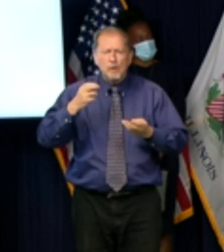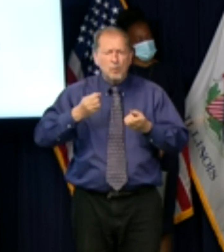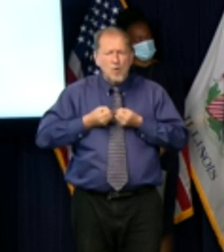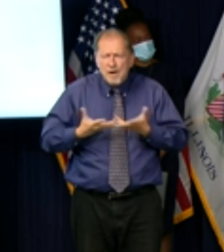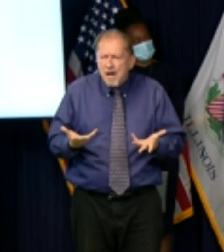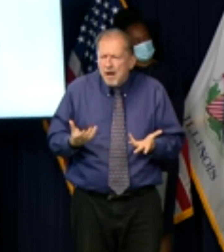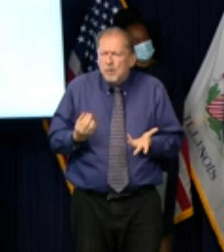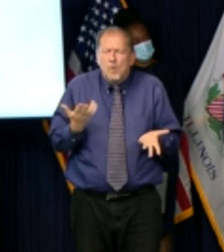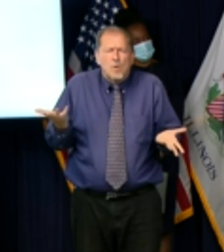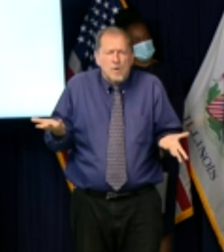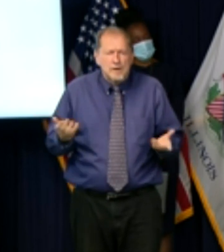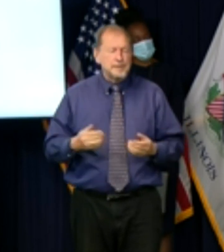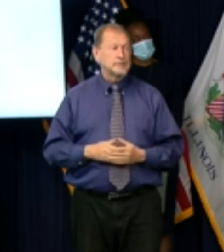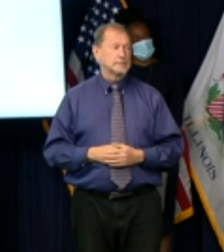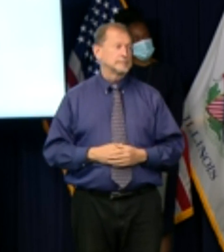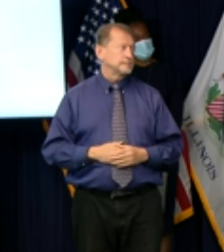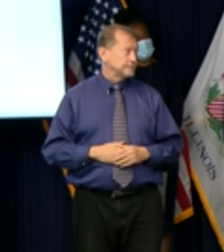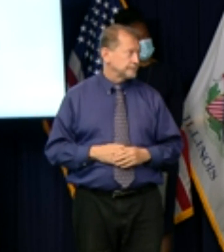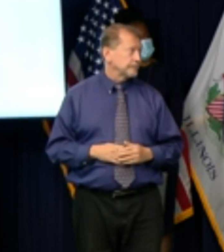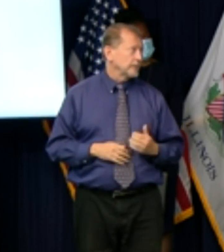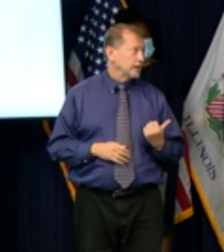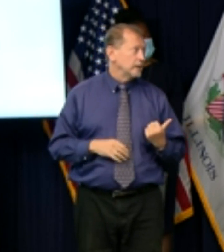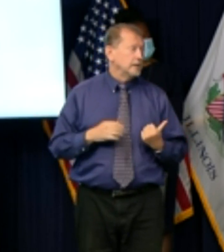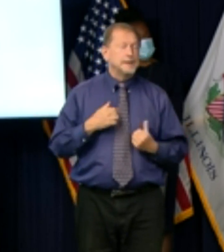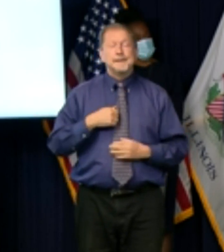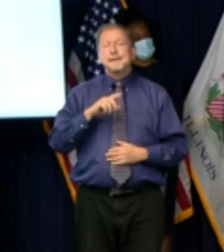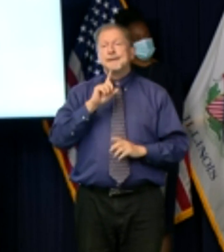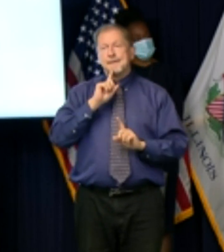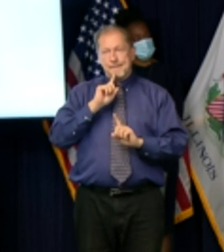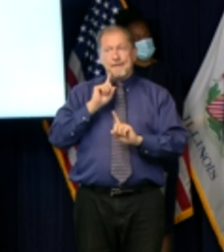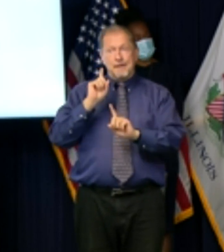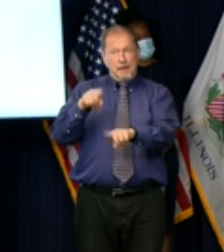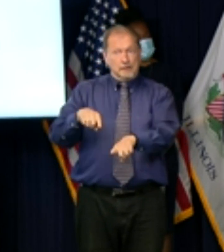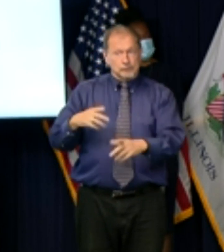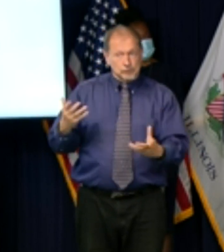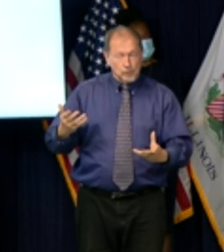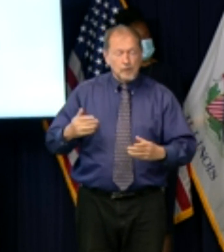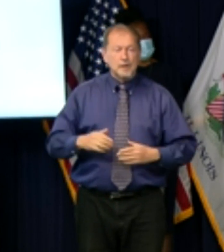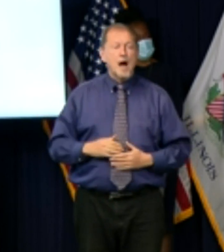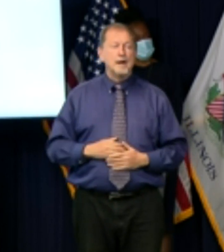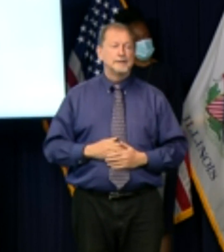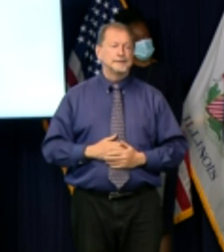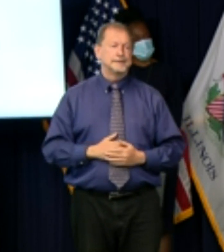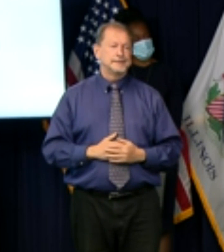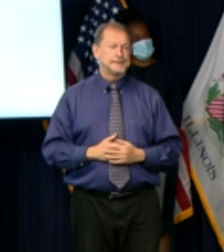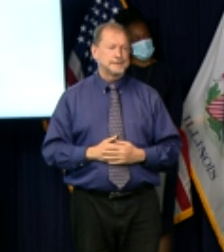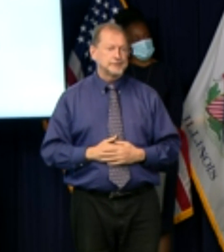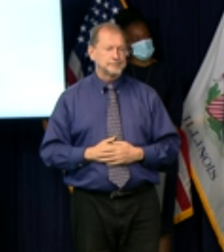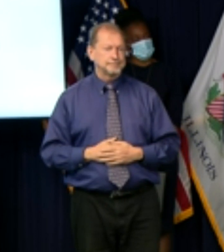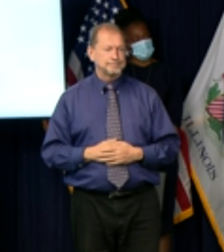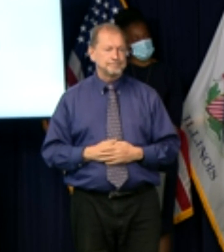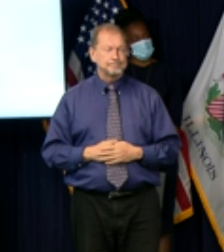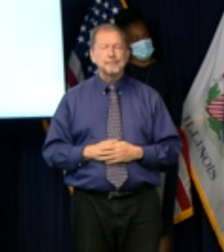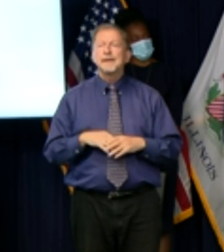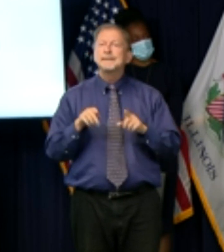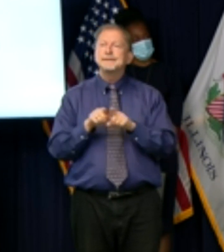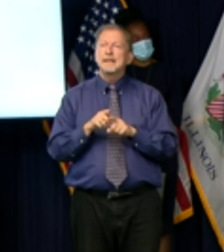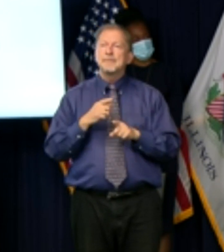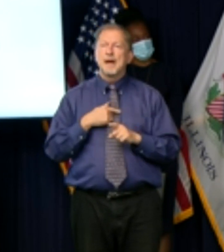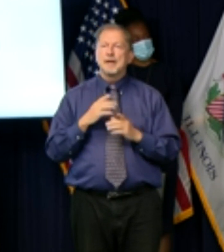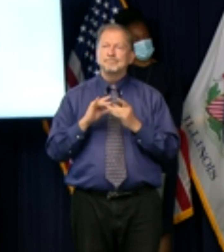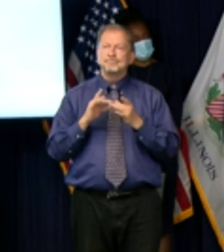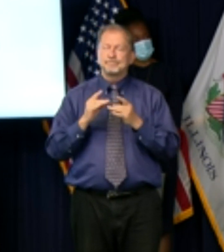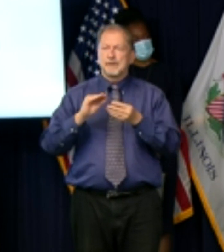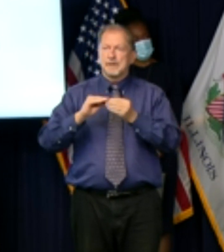they are well so the the thing that's as i mentioned that's that's most